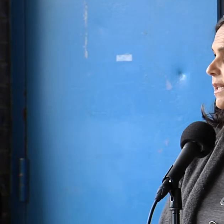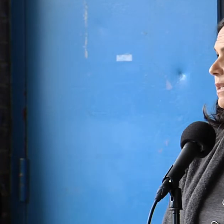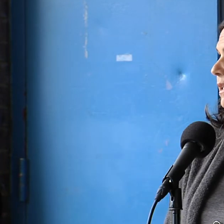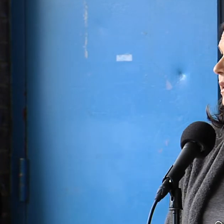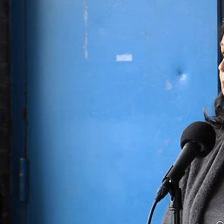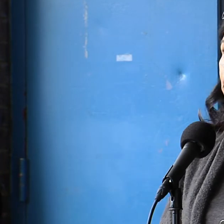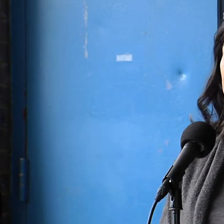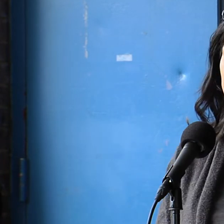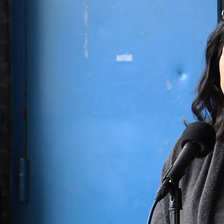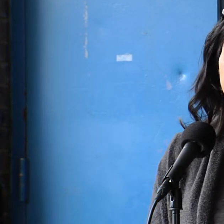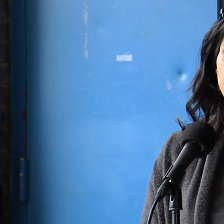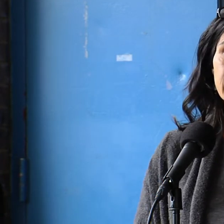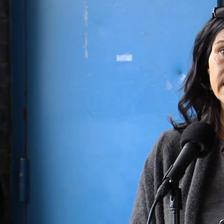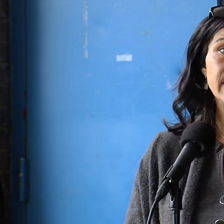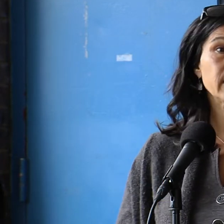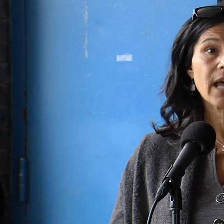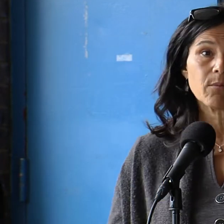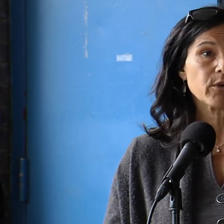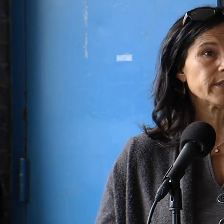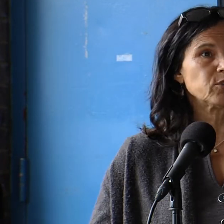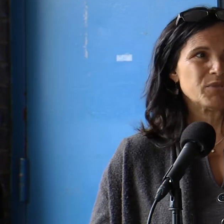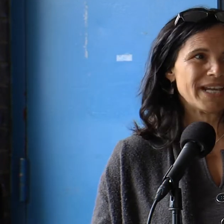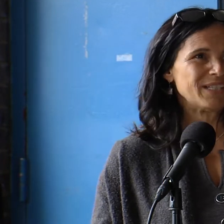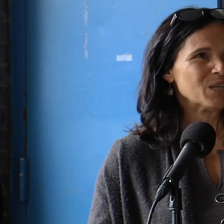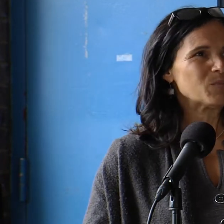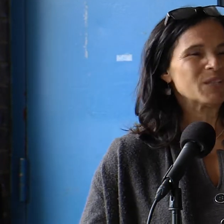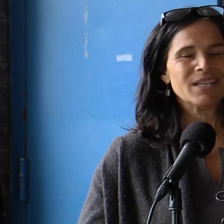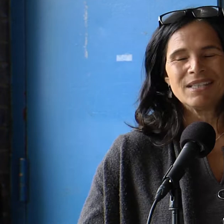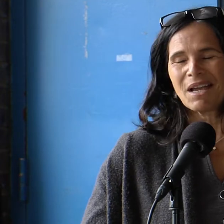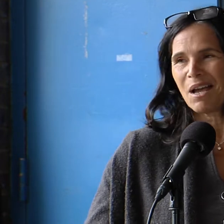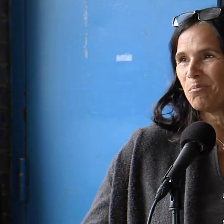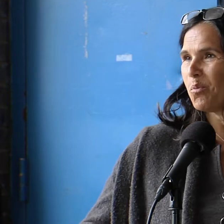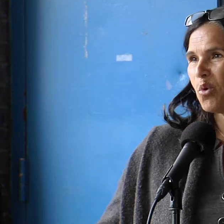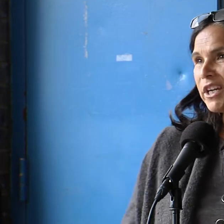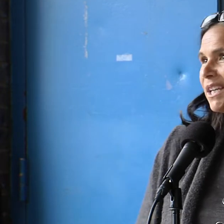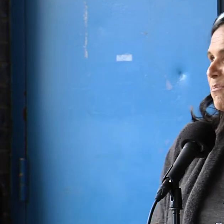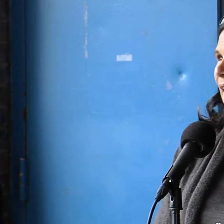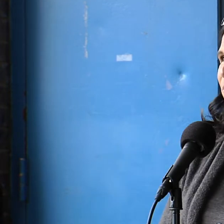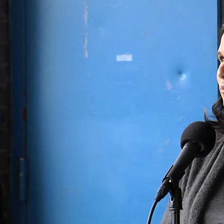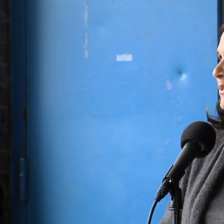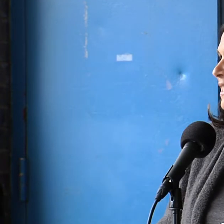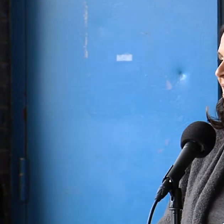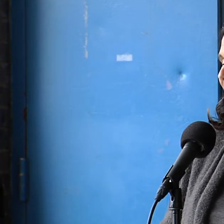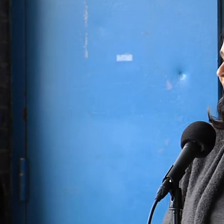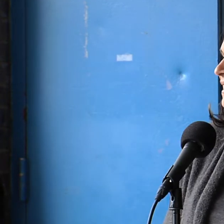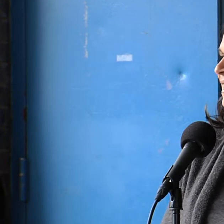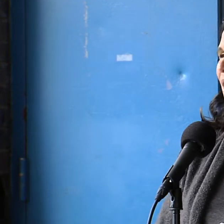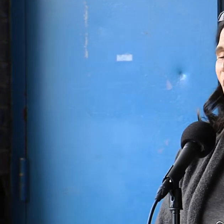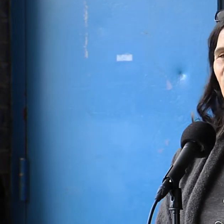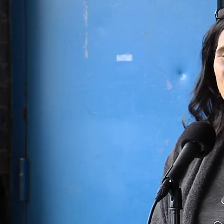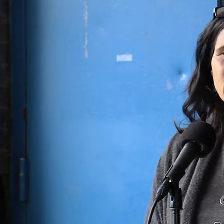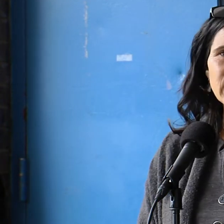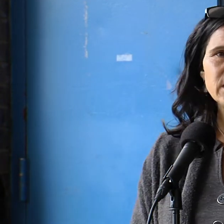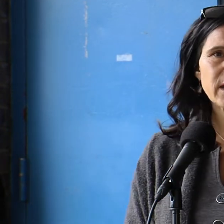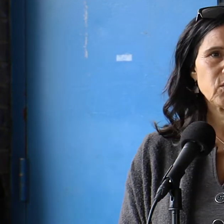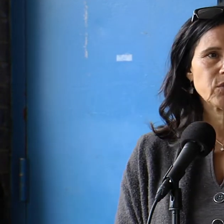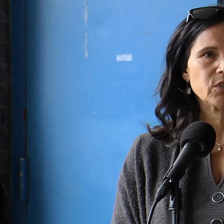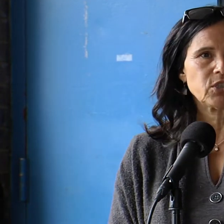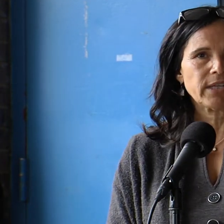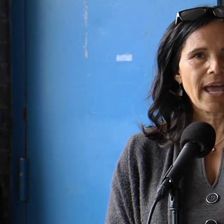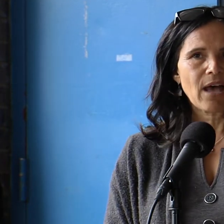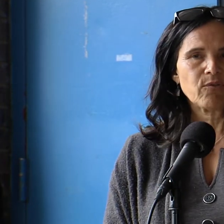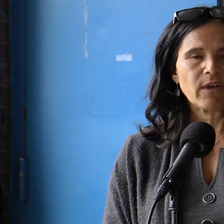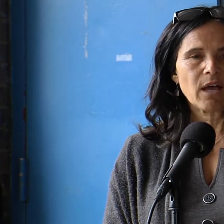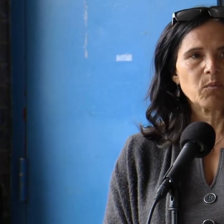environments that they need, the amenities that they need, like libraries, gymnasiums, working bathrooms and sinks, all of the things that